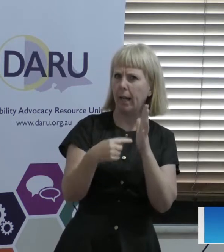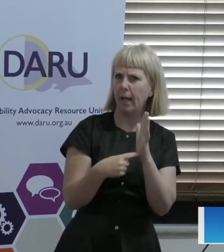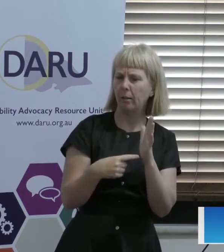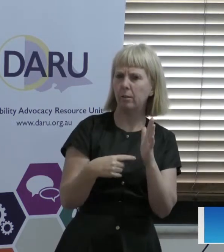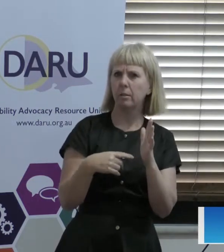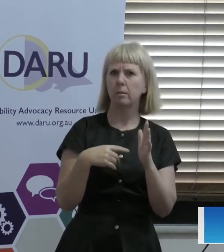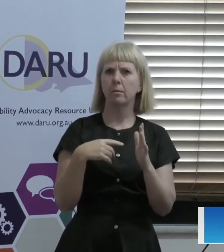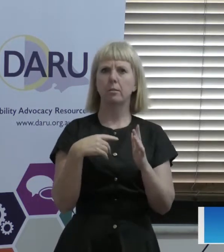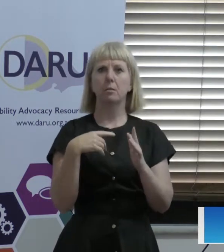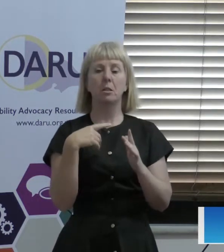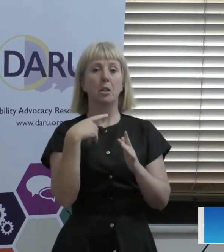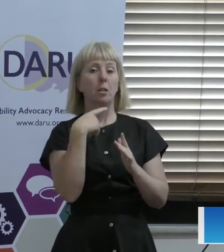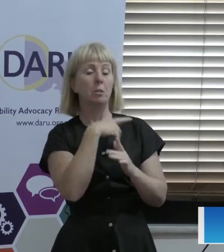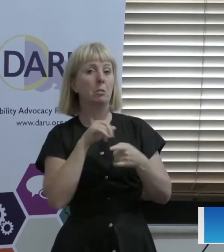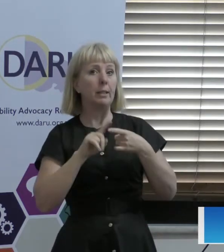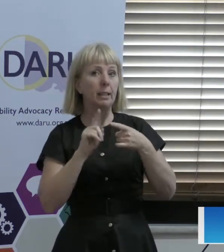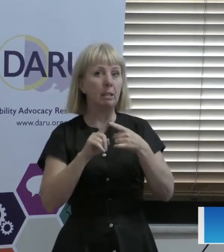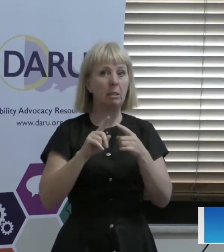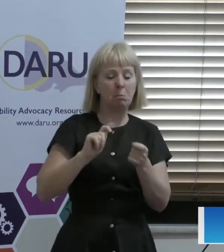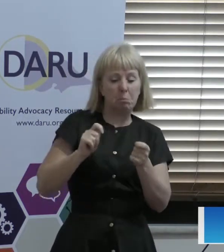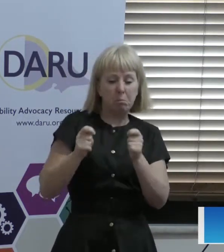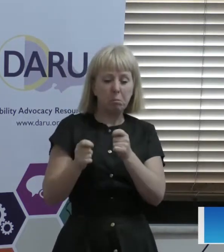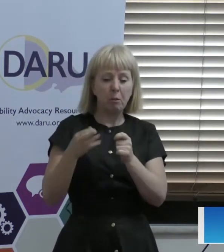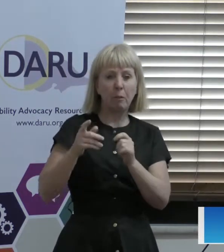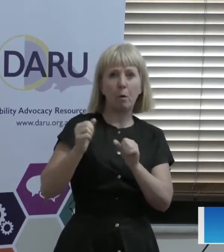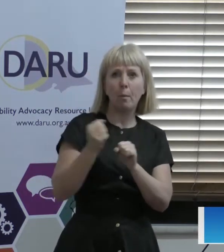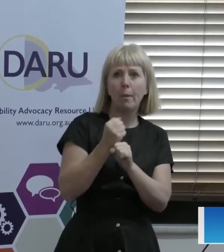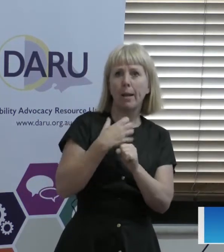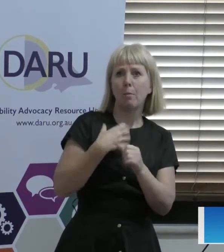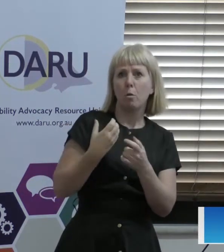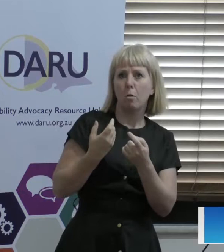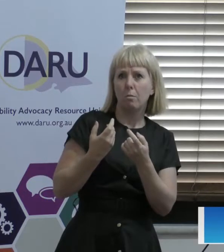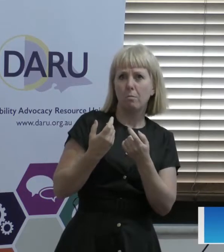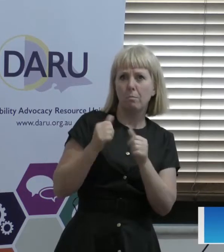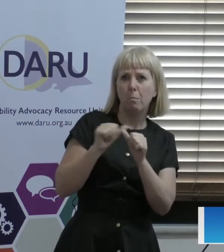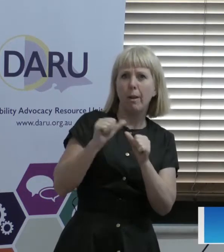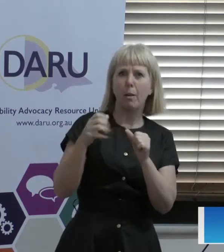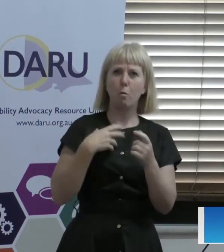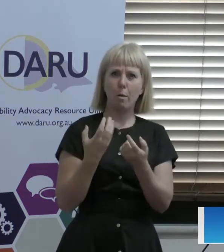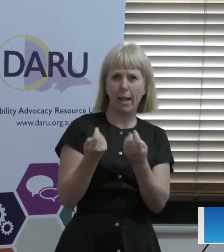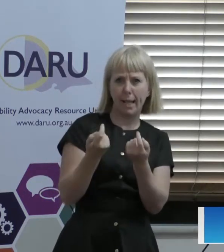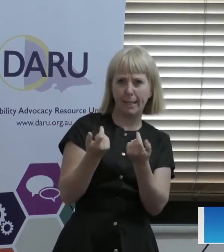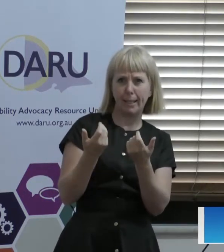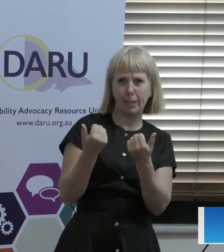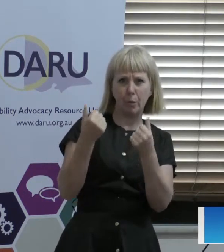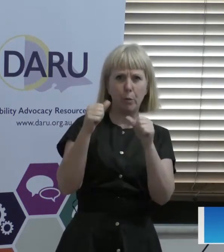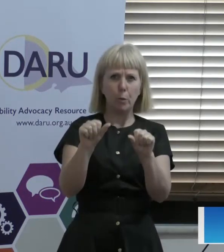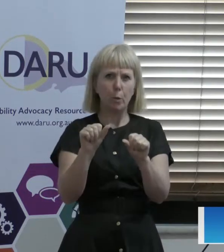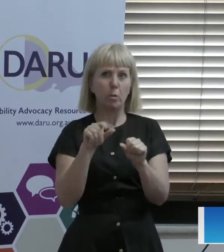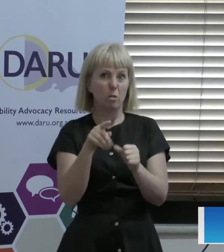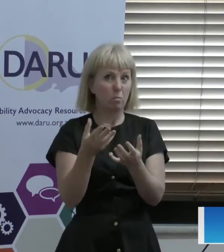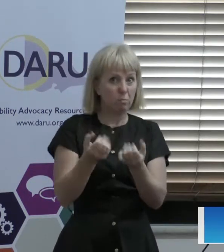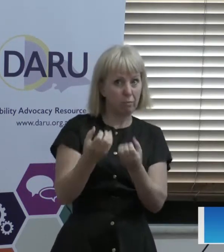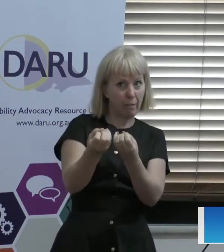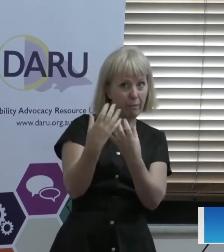tuning it and retooling it so that it's user friendly? Do you take on feedback from users? What is entailed in that